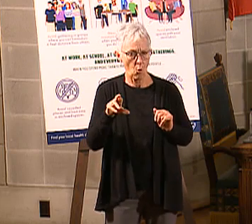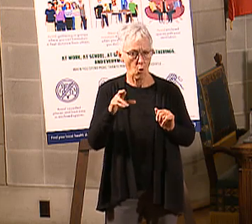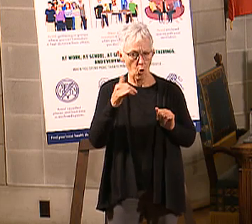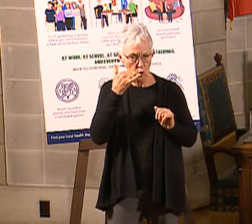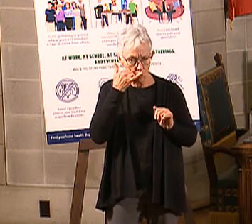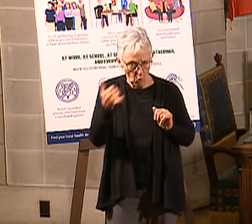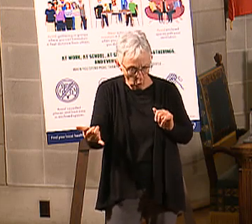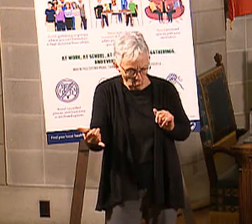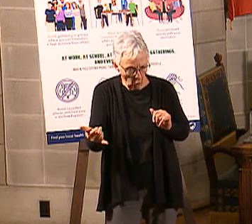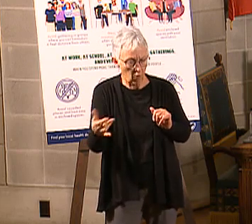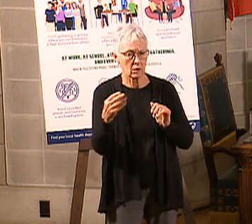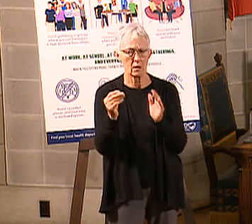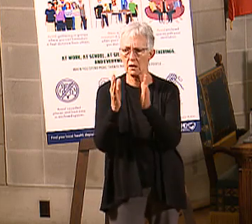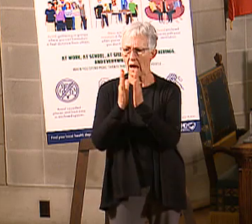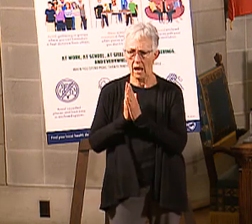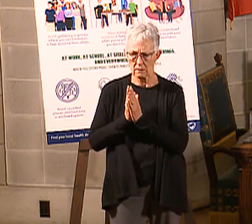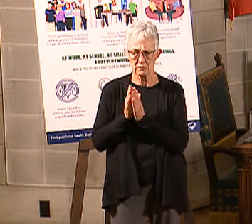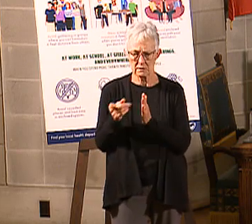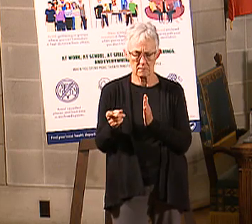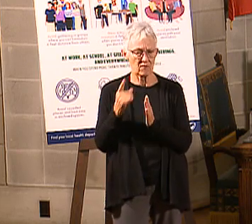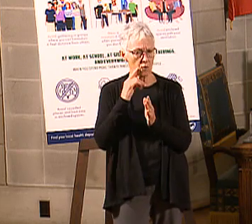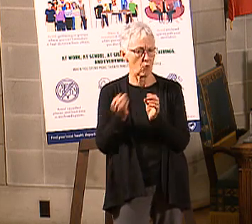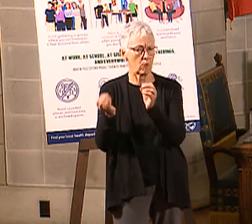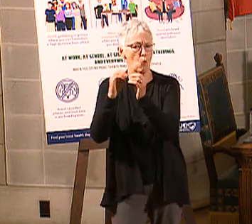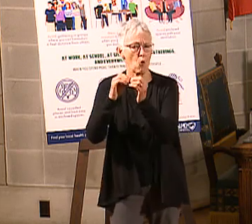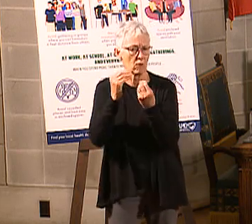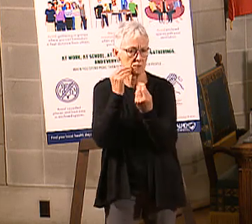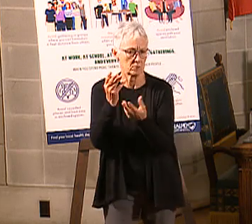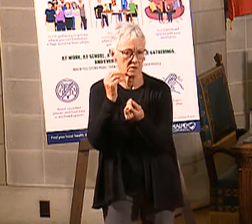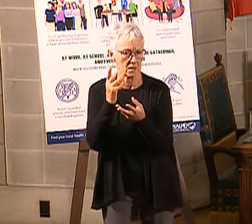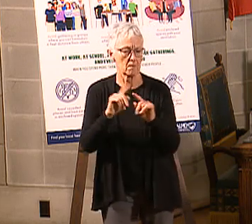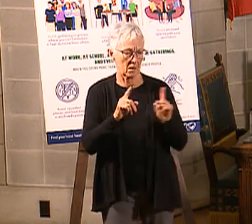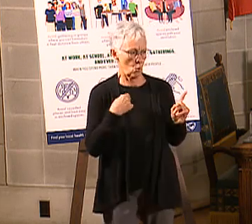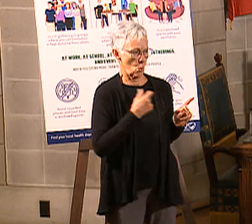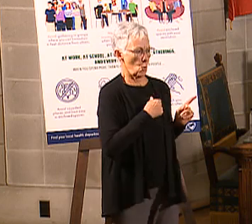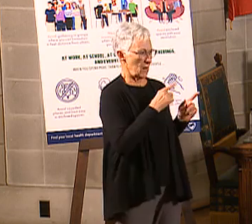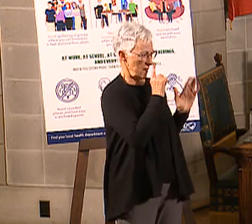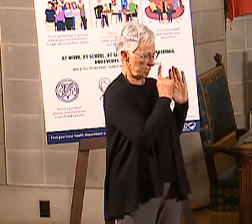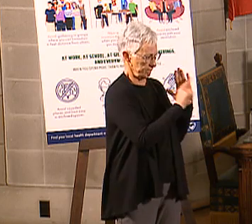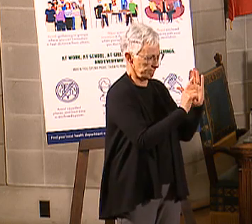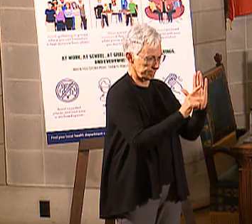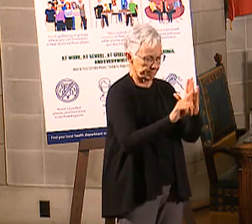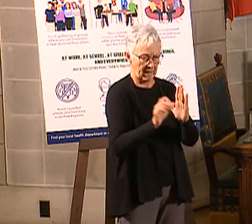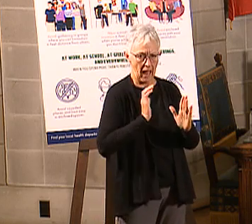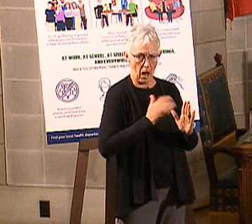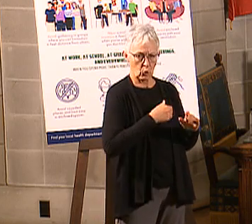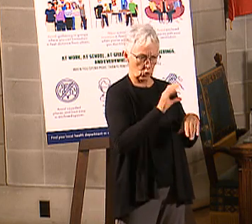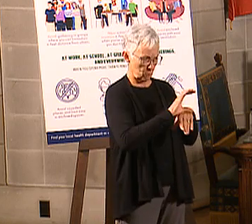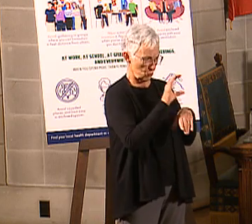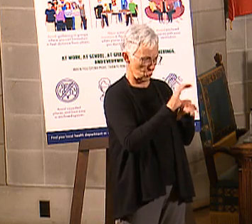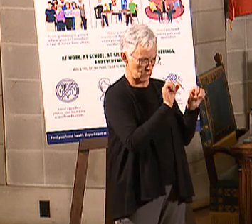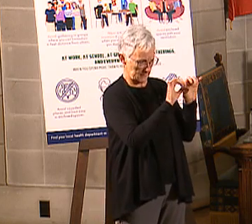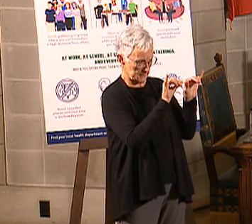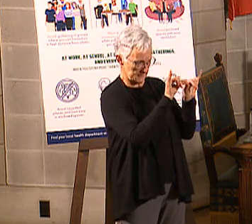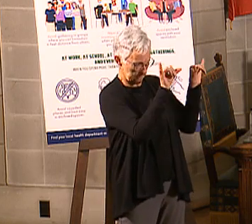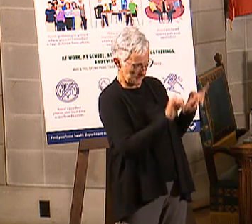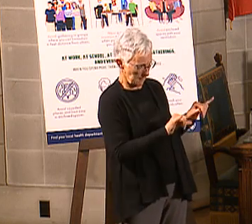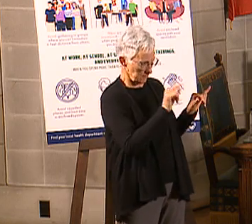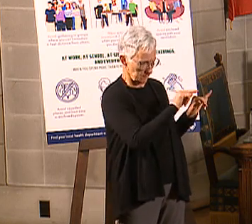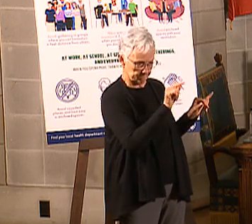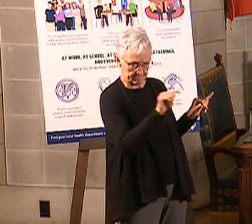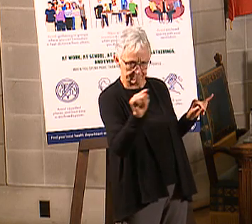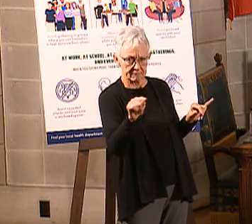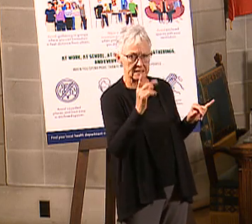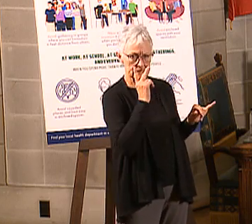And then we ask them for that additional information. But first we try to see if we already know that information. Because we don't want to ask people if they've already provided